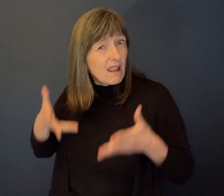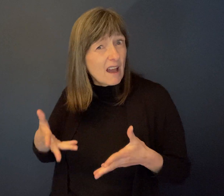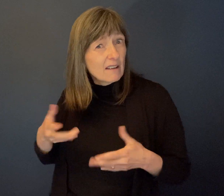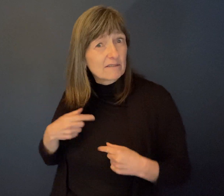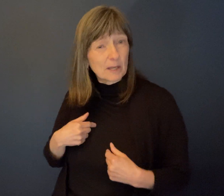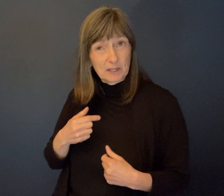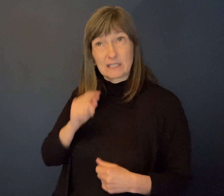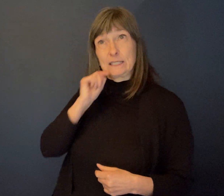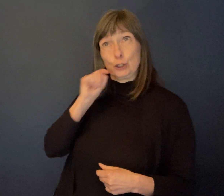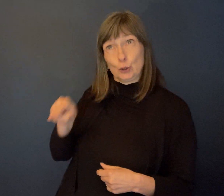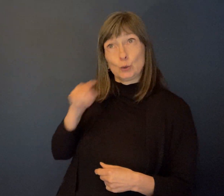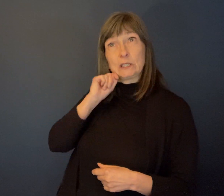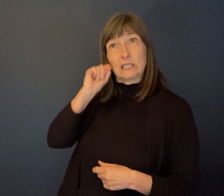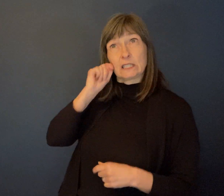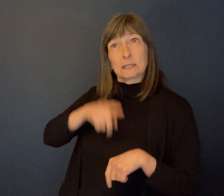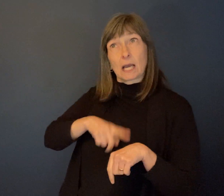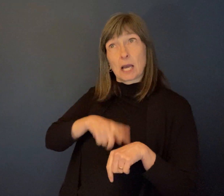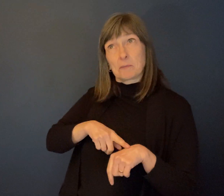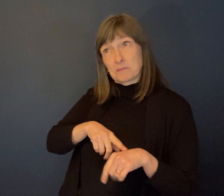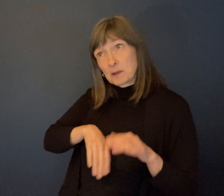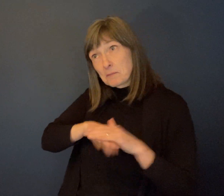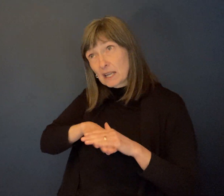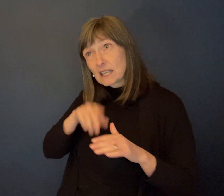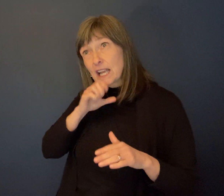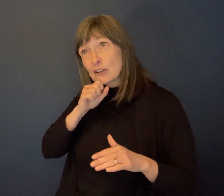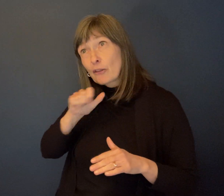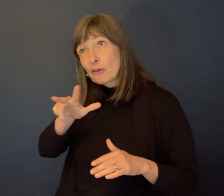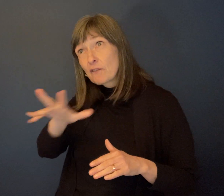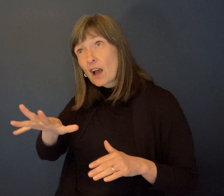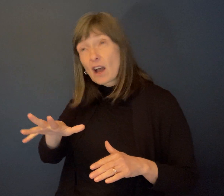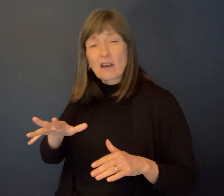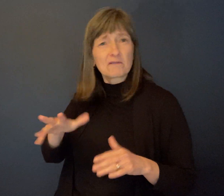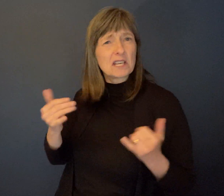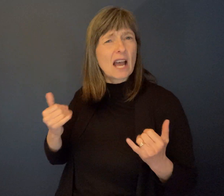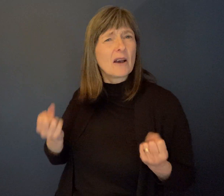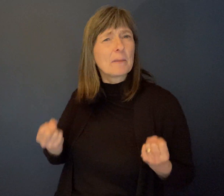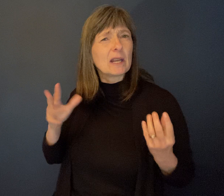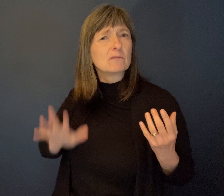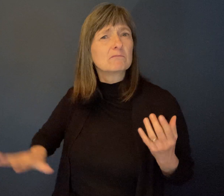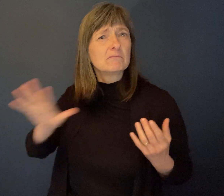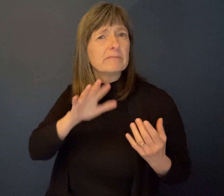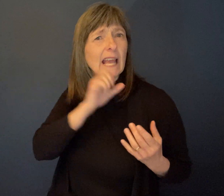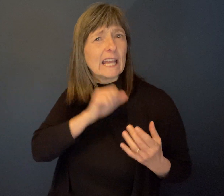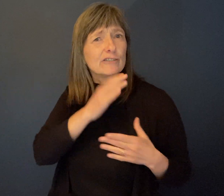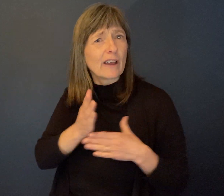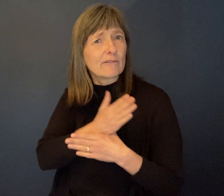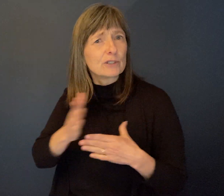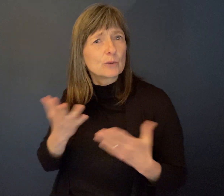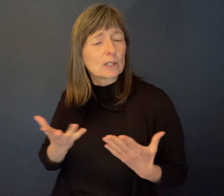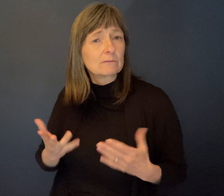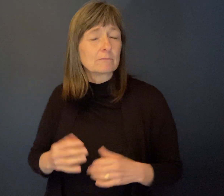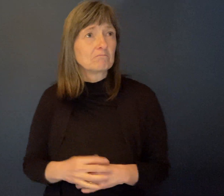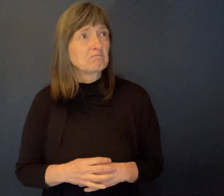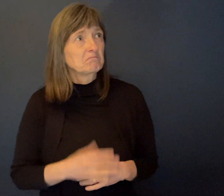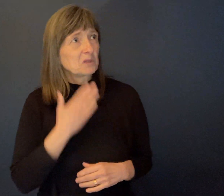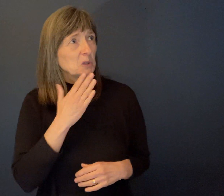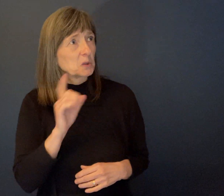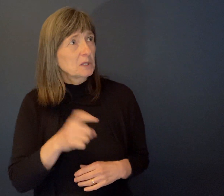your teens? It's a great question. I think that, uh, when I look at my friends around me right now that had disabilities,